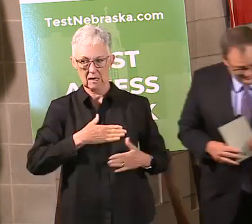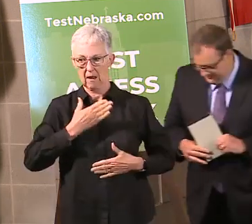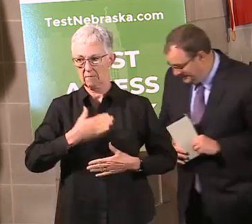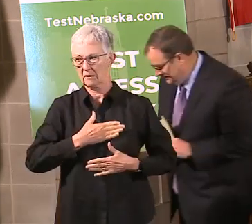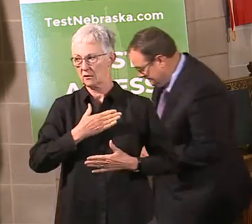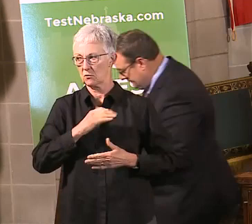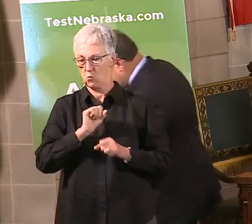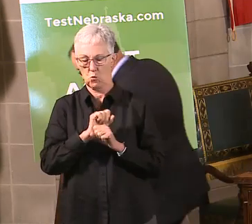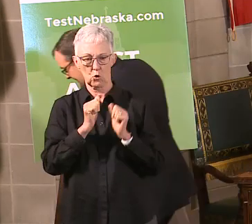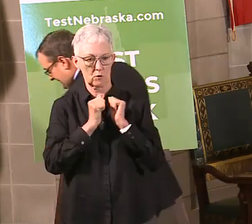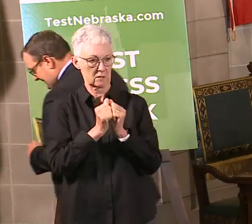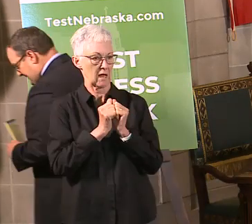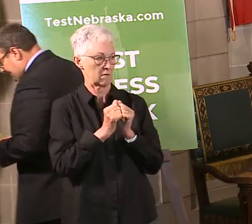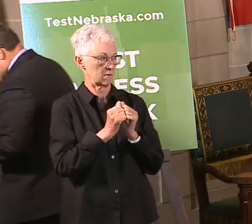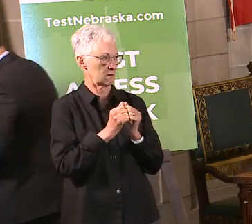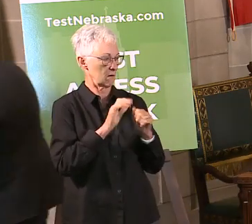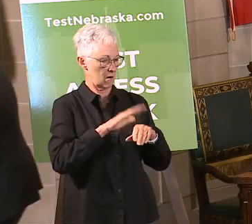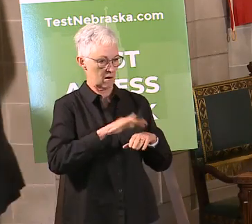Great. Thank you, Commissioner.